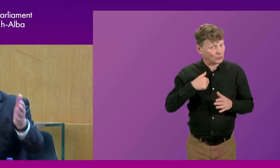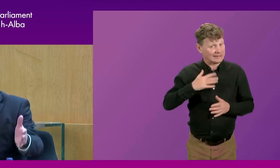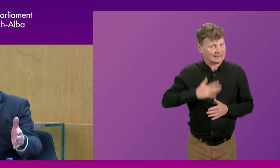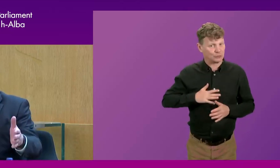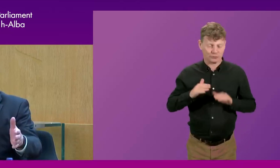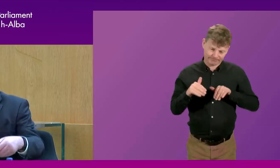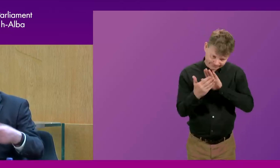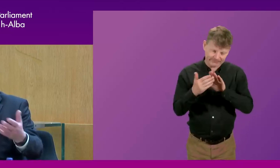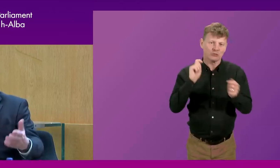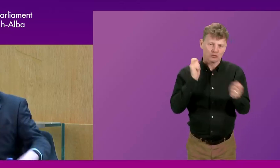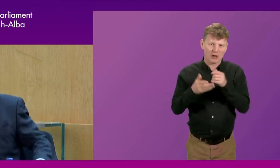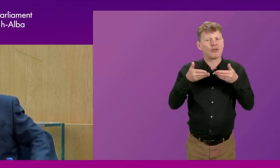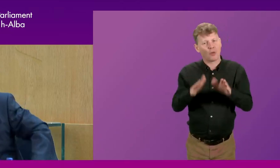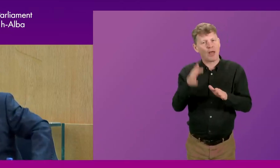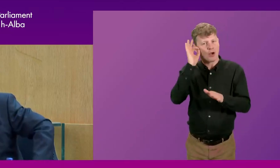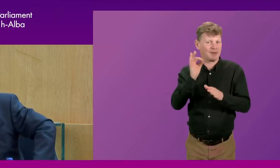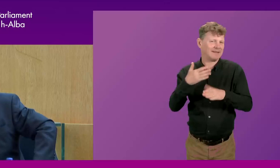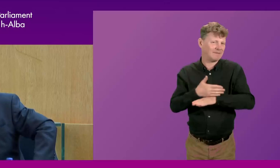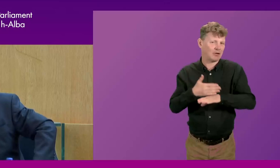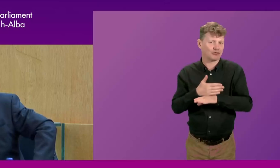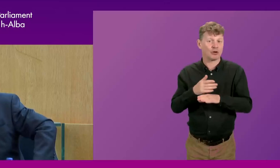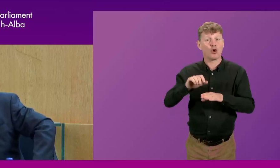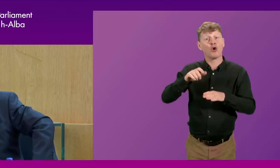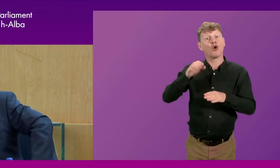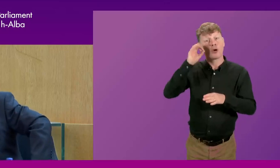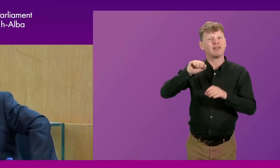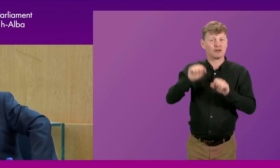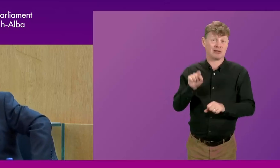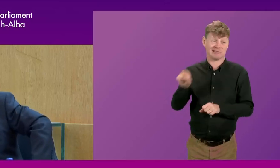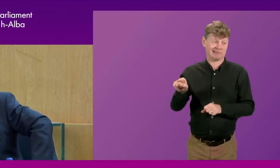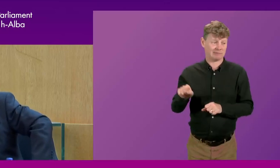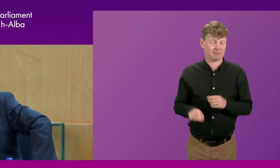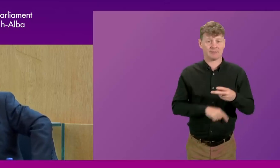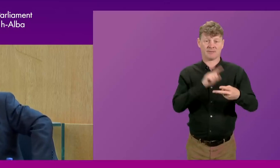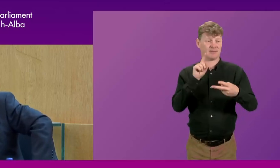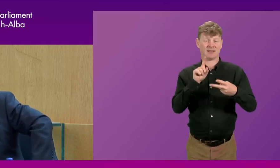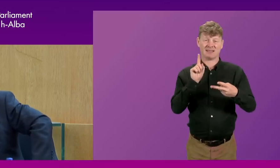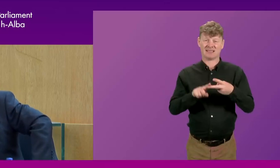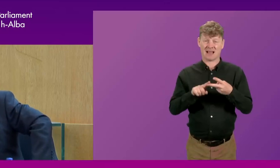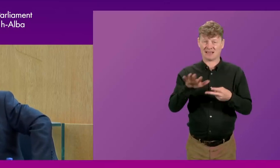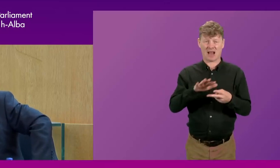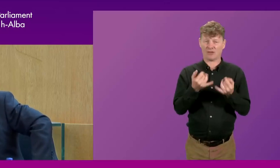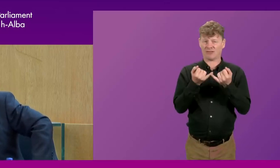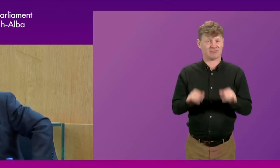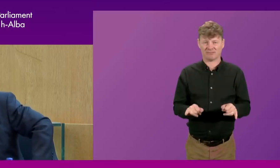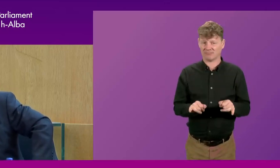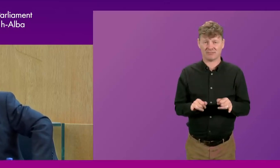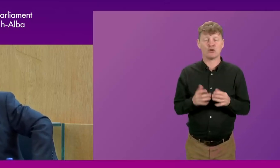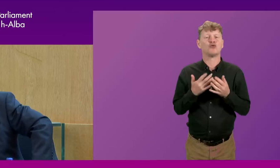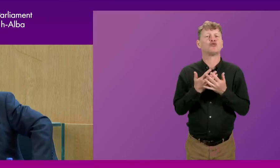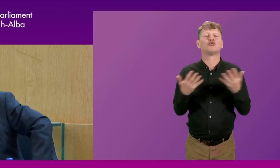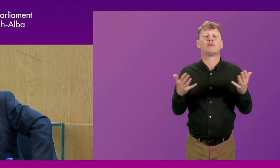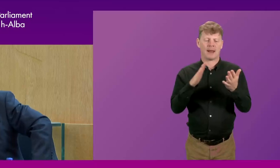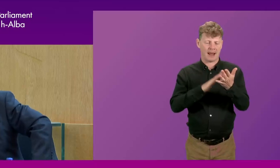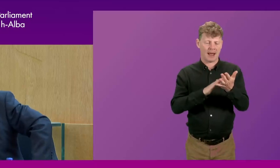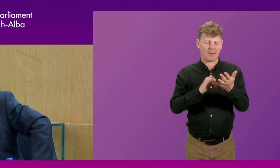the way that the committees function. And I think electing the committee chairs is the way to do that. The second thing that's gone wrong, I think, is that far too many of the members of the